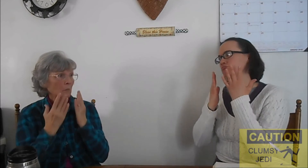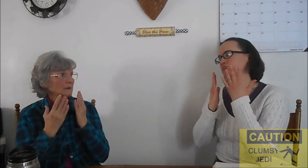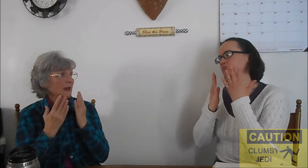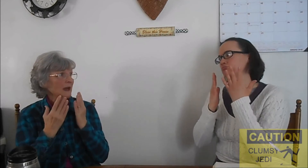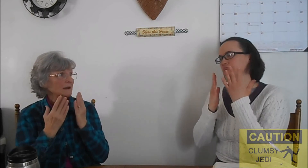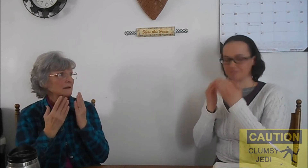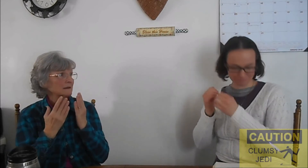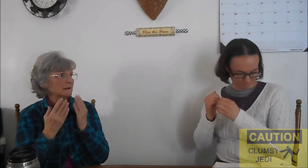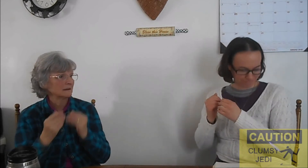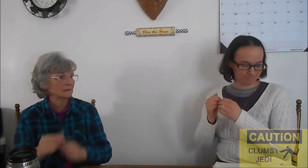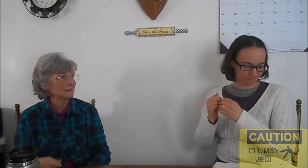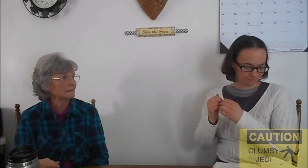Mm-hmm.